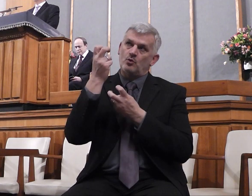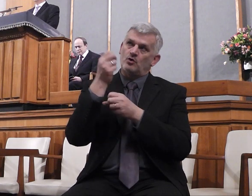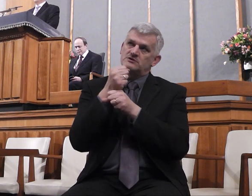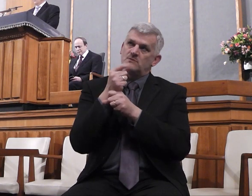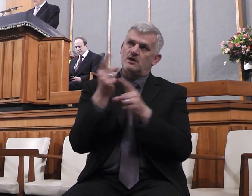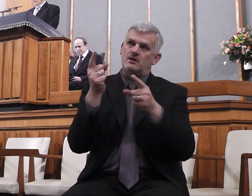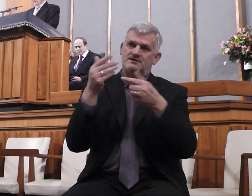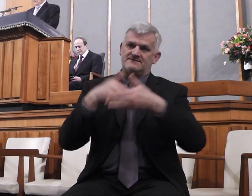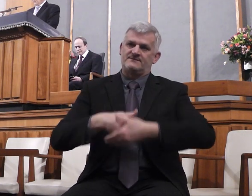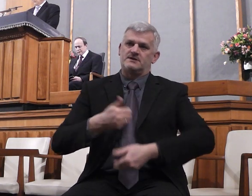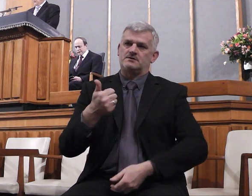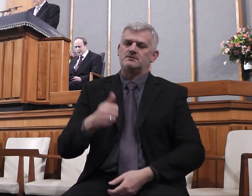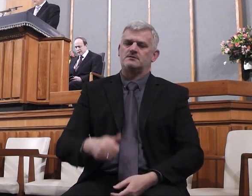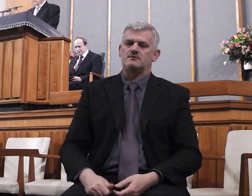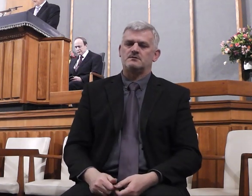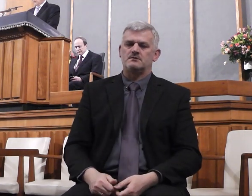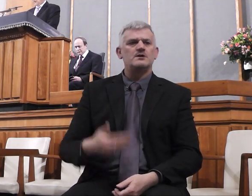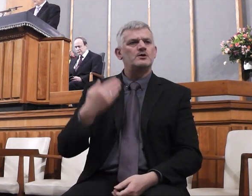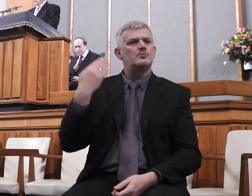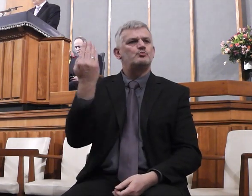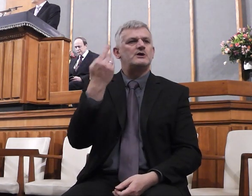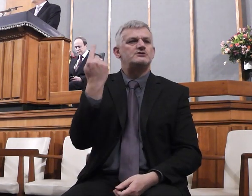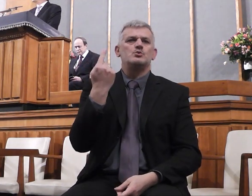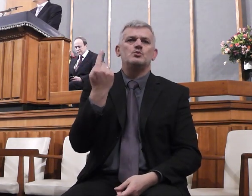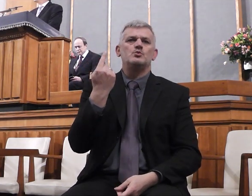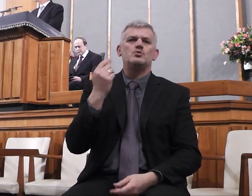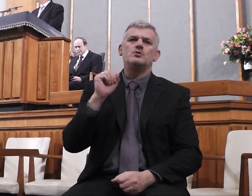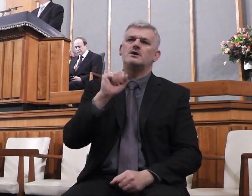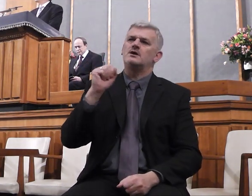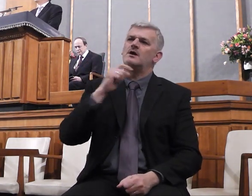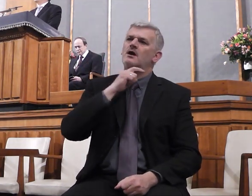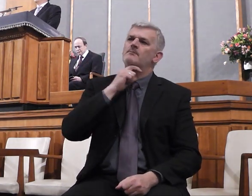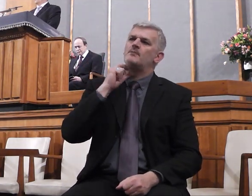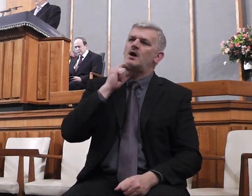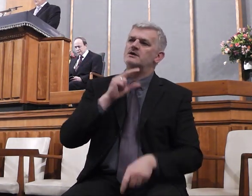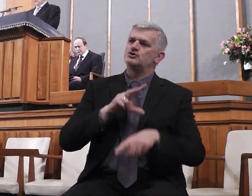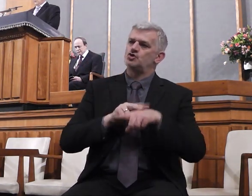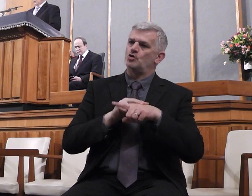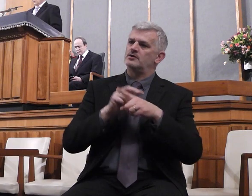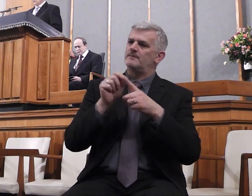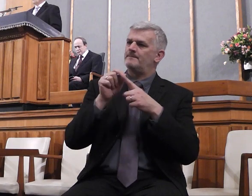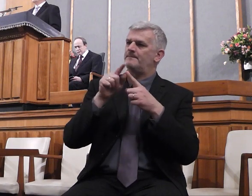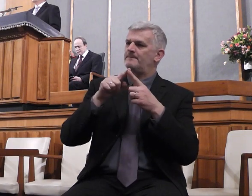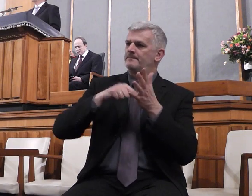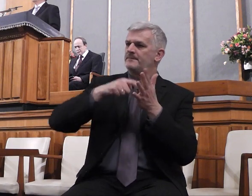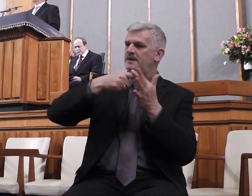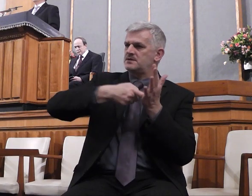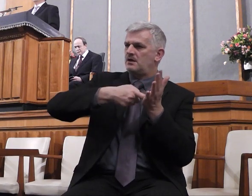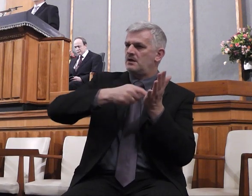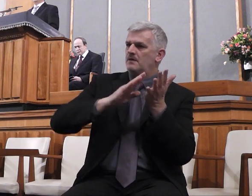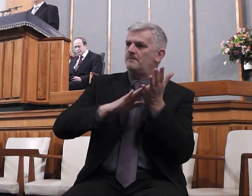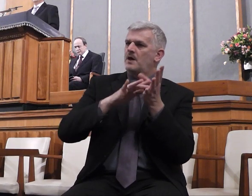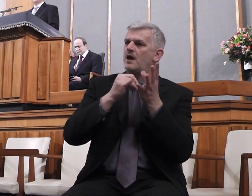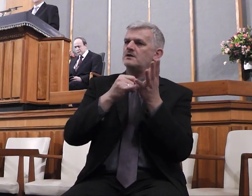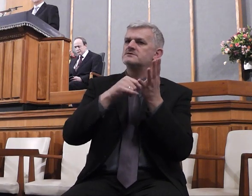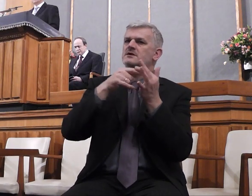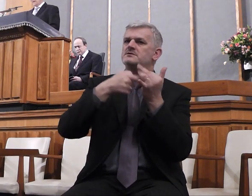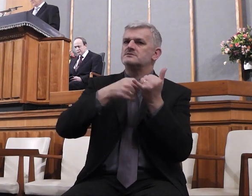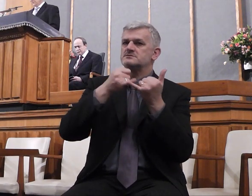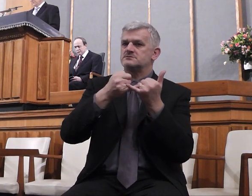evening. The preacher is our pastor, Dr. Peter Baptist, and this evening's service will include believers' baptism.